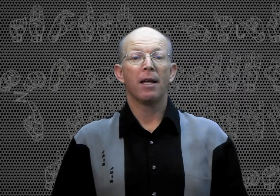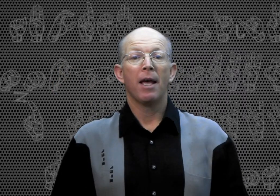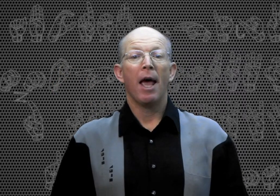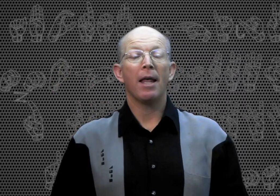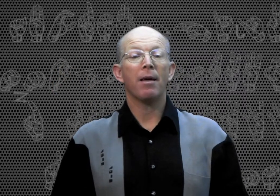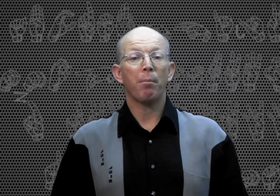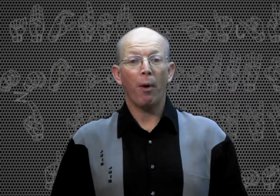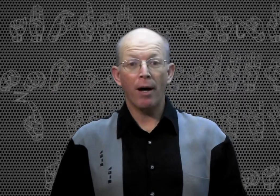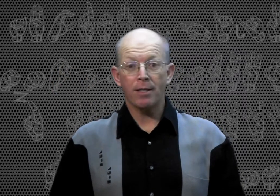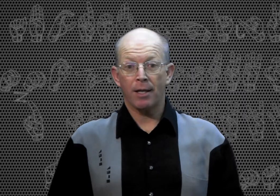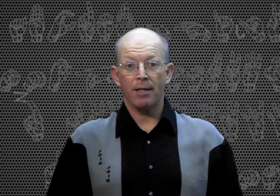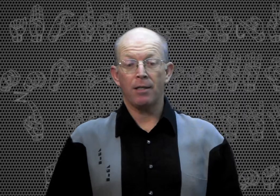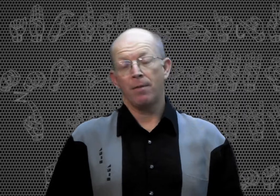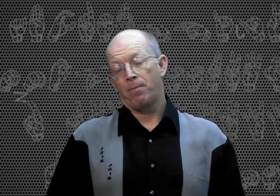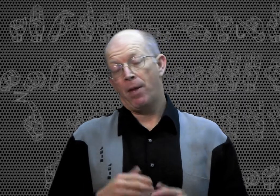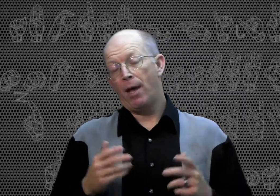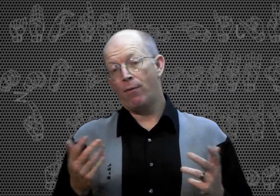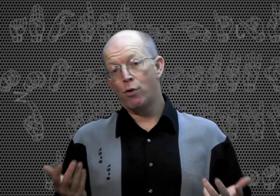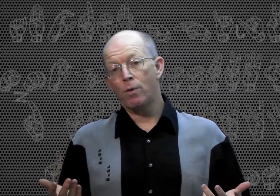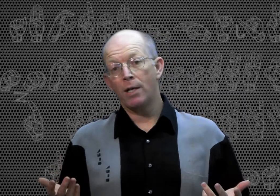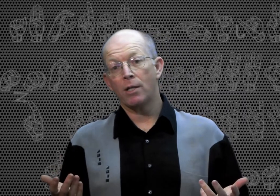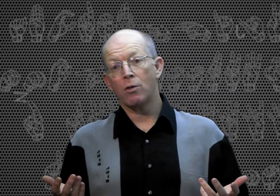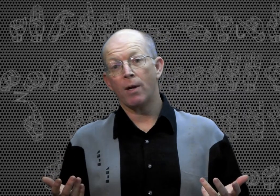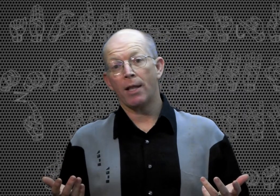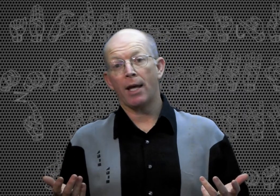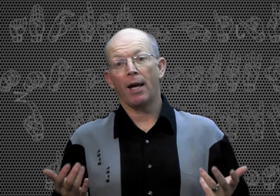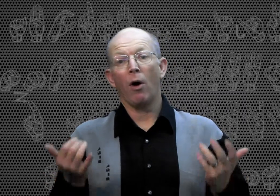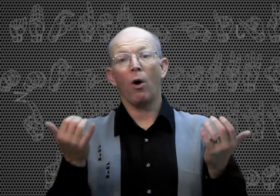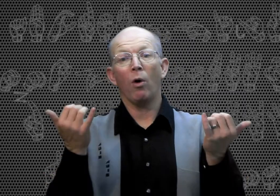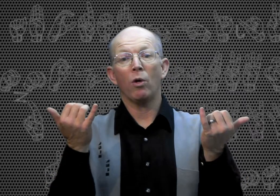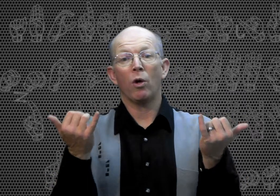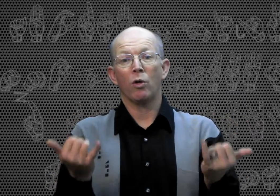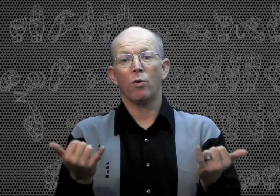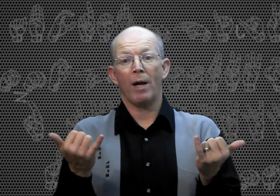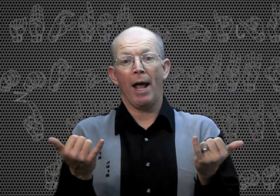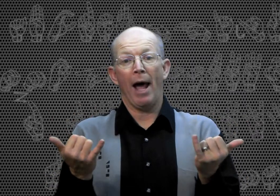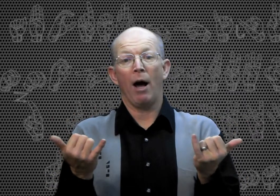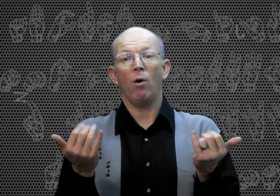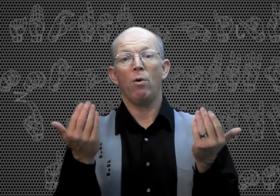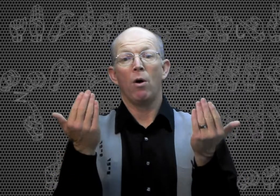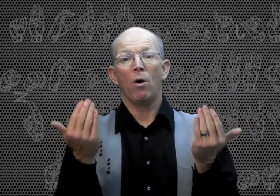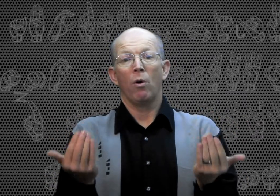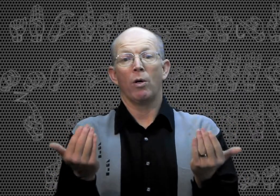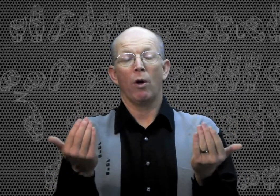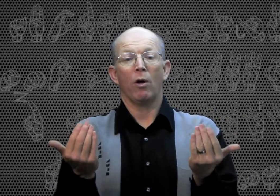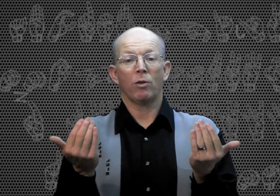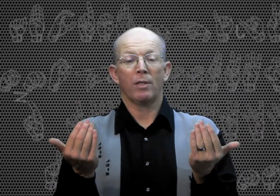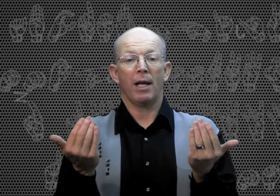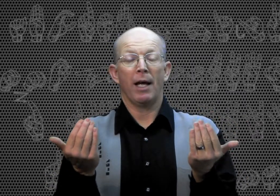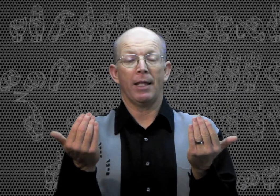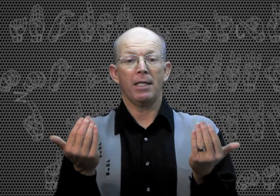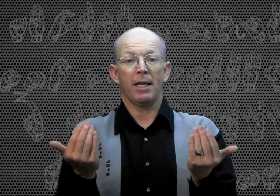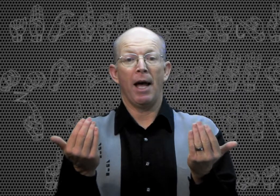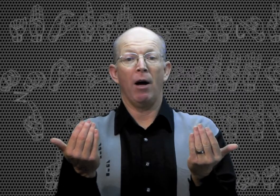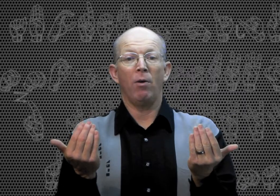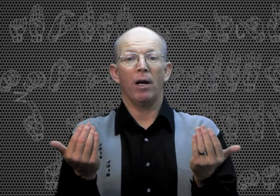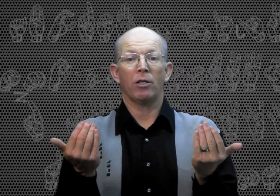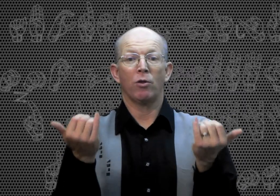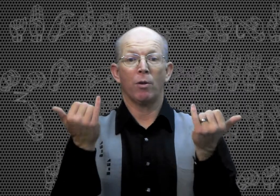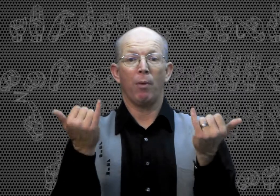And then present, if you need to do anything at all, you can do now, or you'll also see it like this, now. I showed you